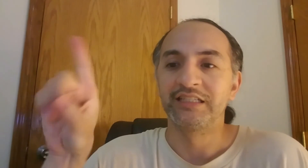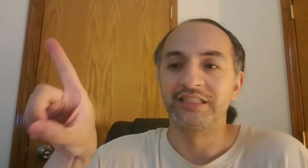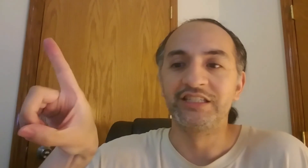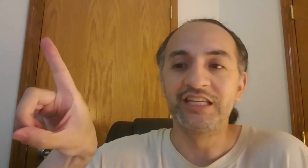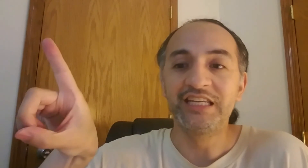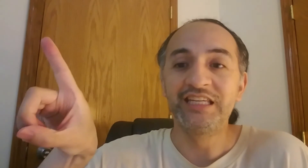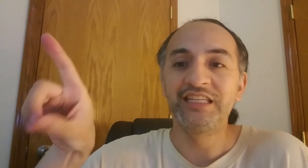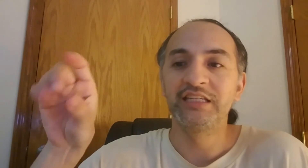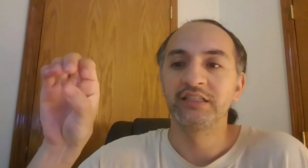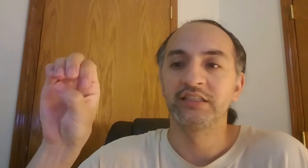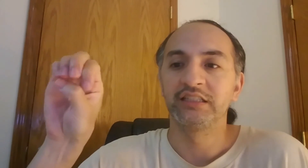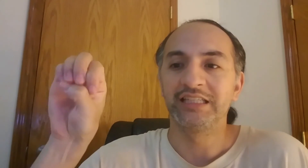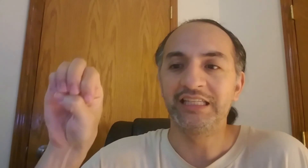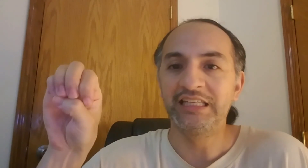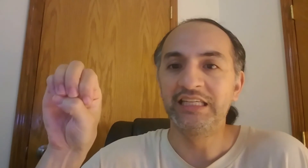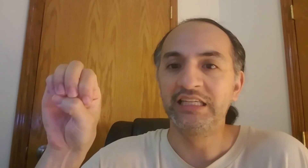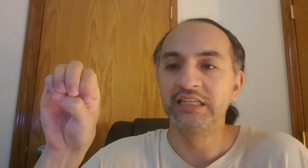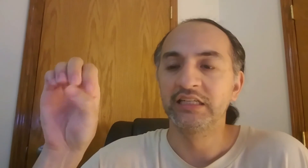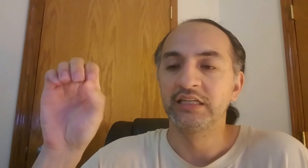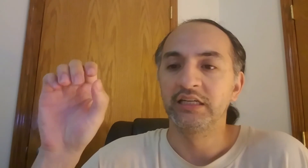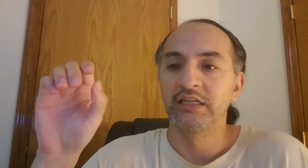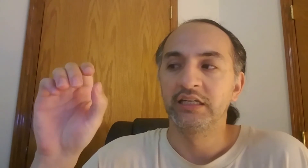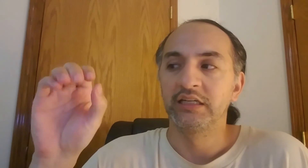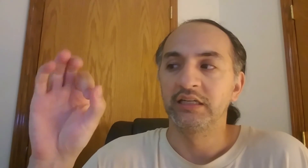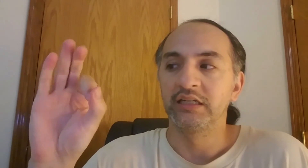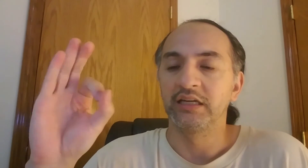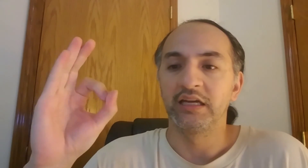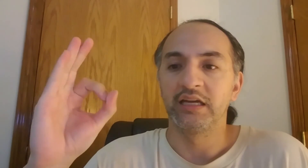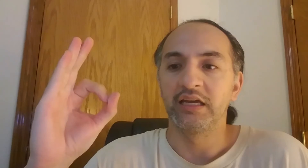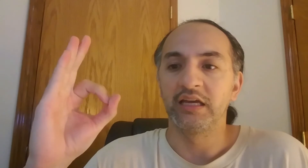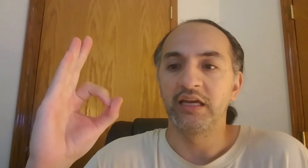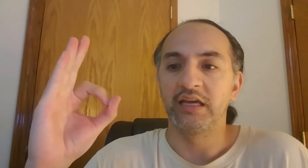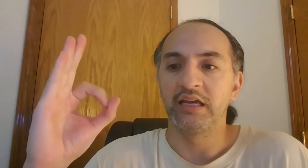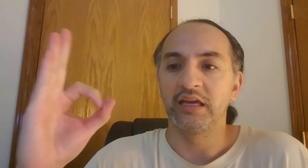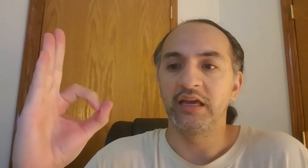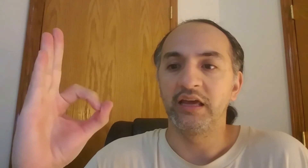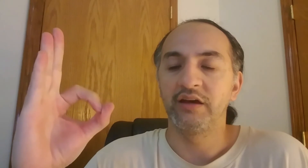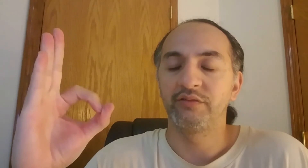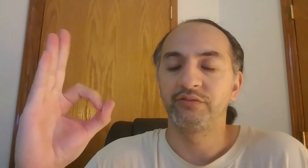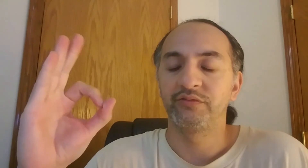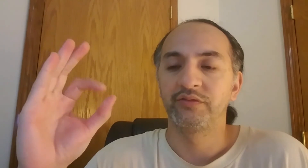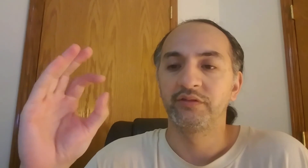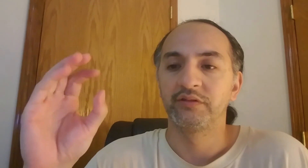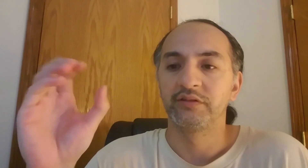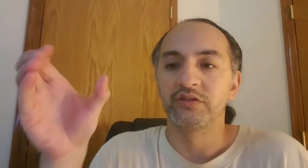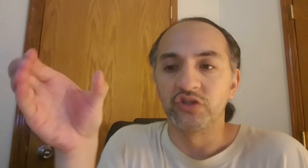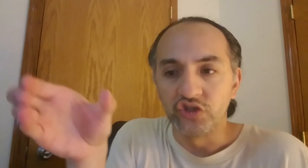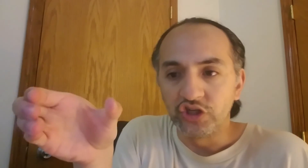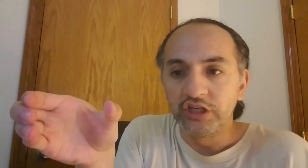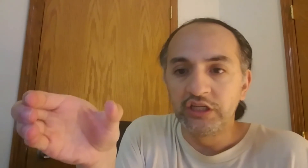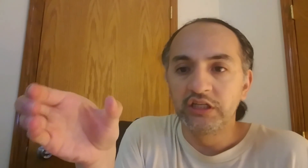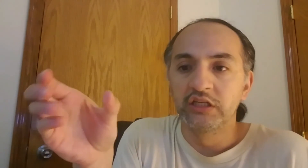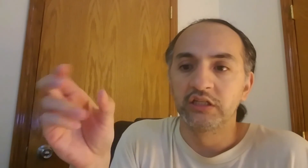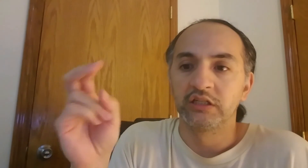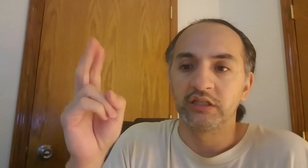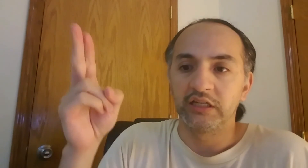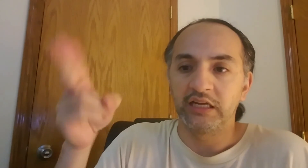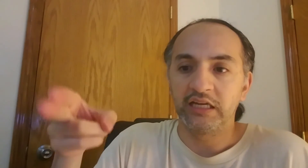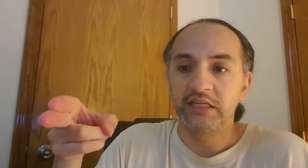D, E, F, G, H,